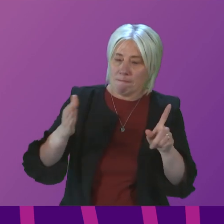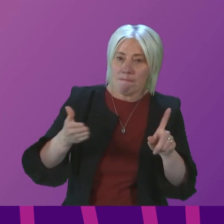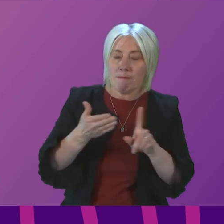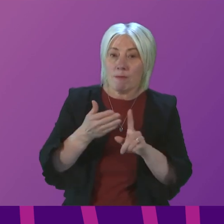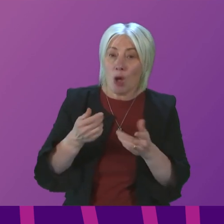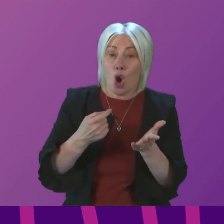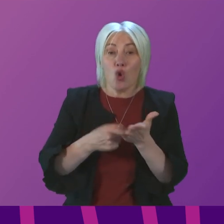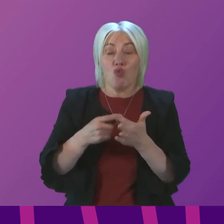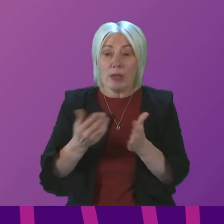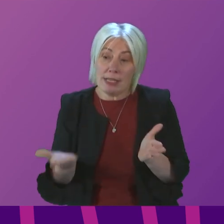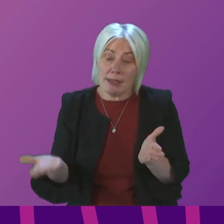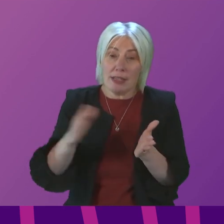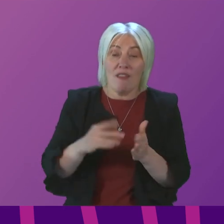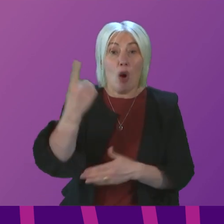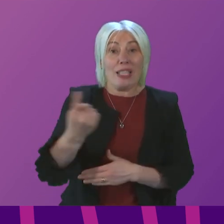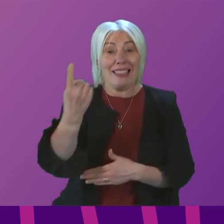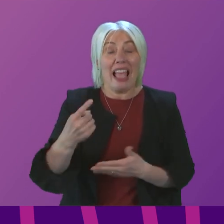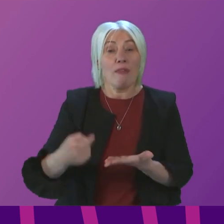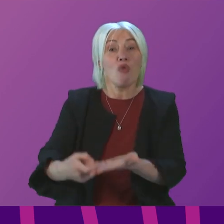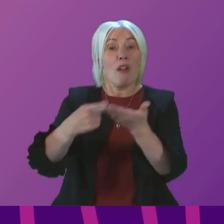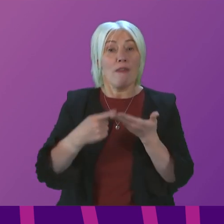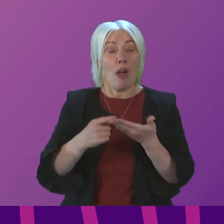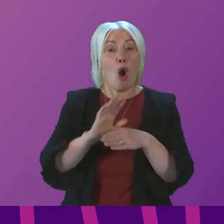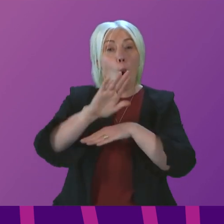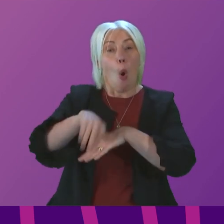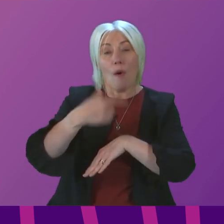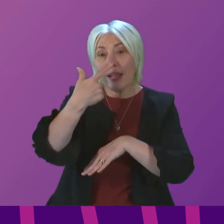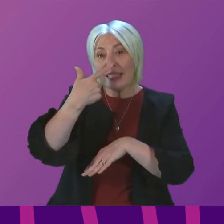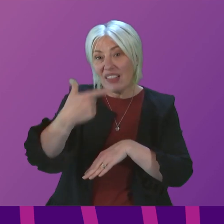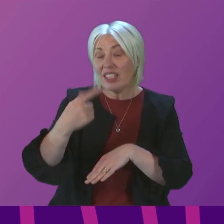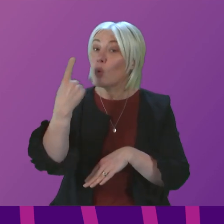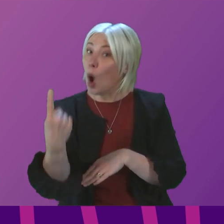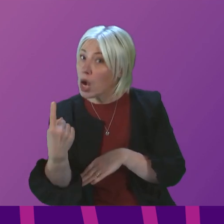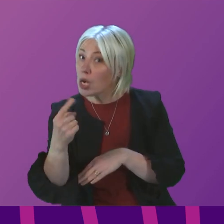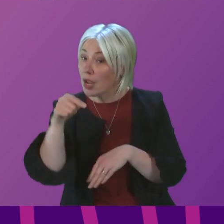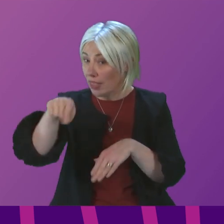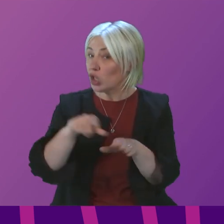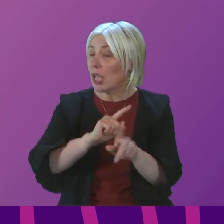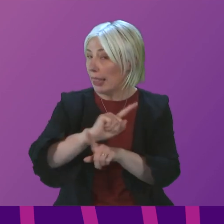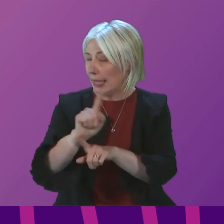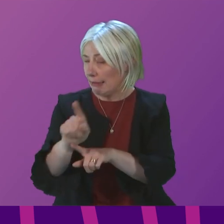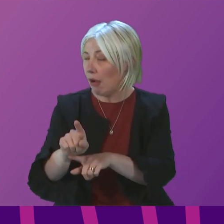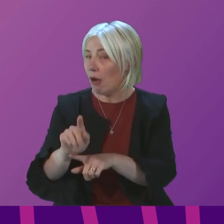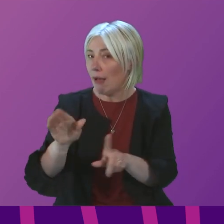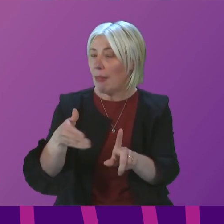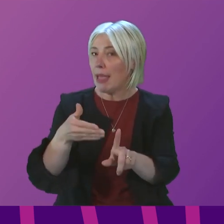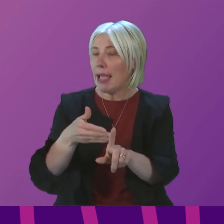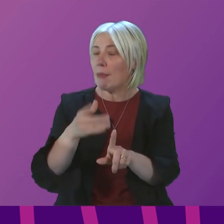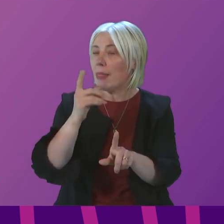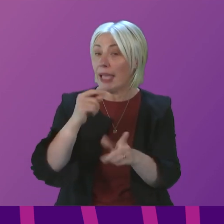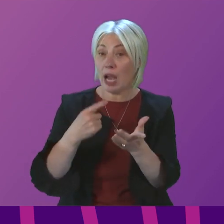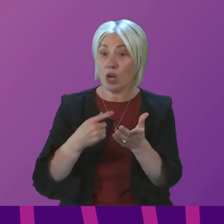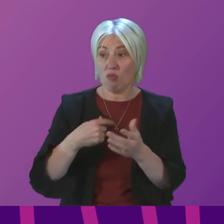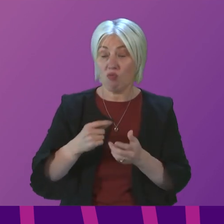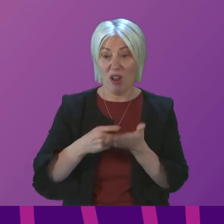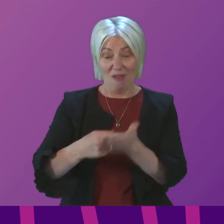reintroduction of self-referrals for those over the age of 71 later this year. We intend that that will be